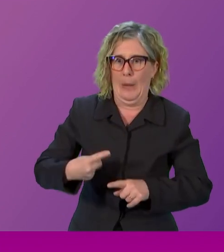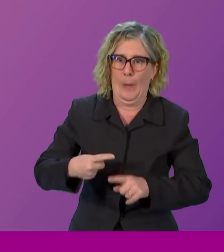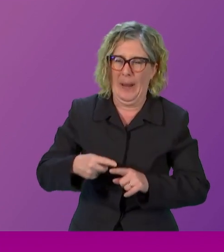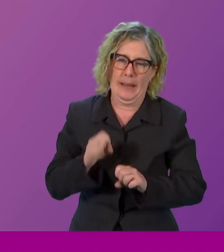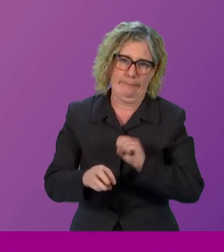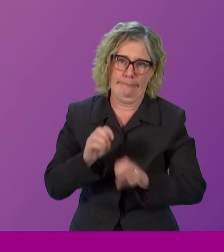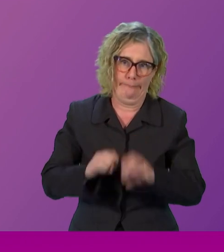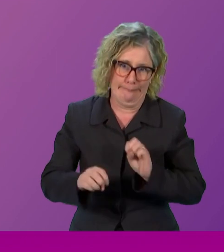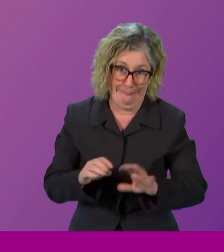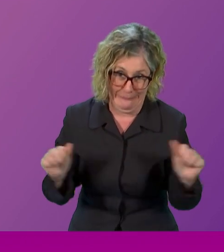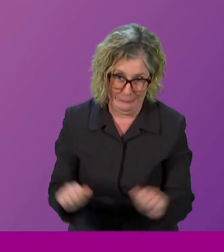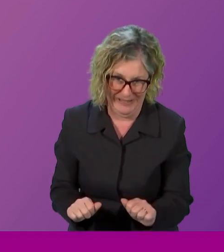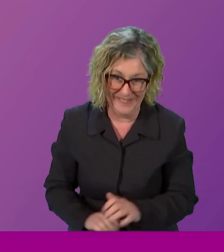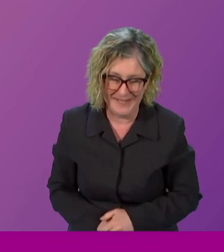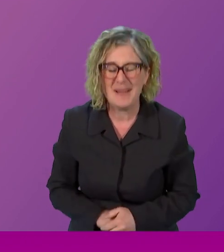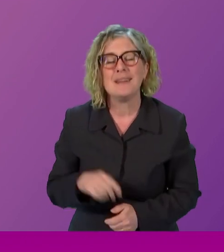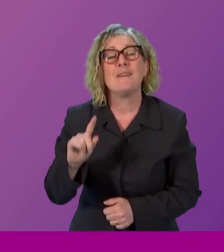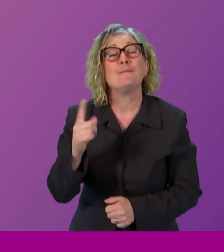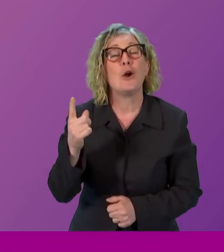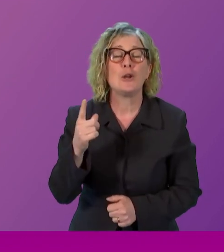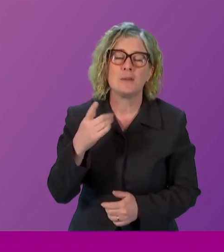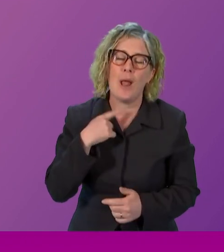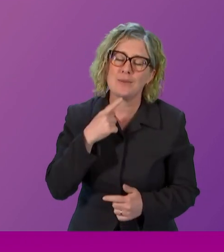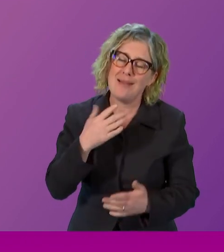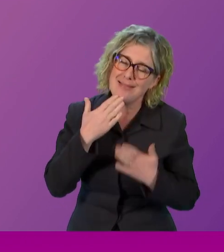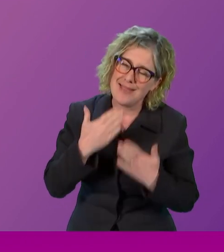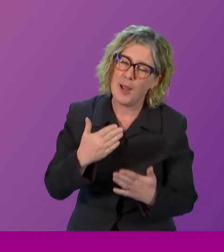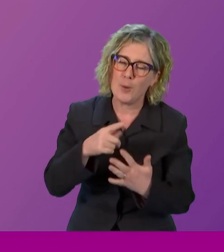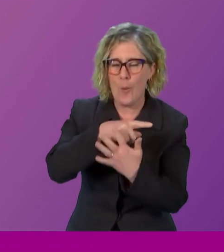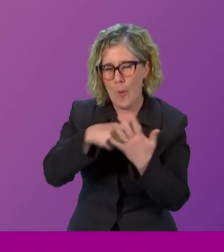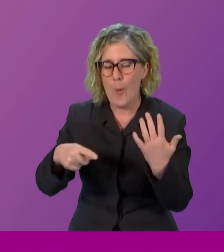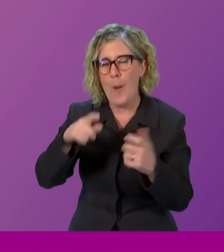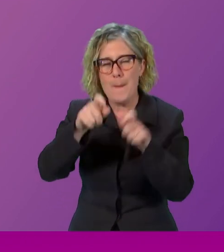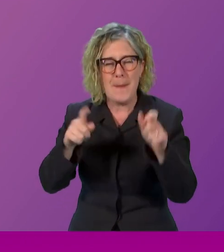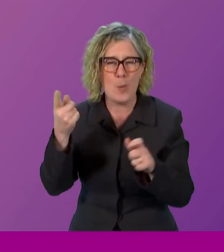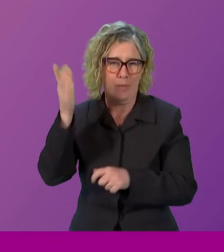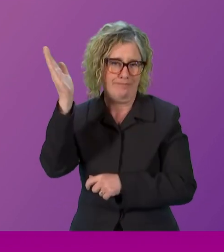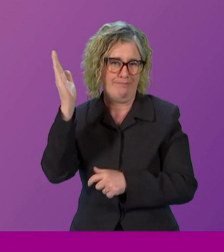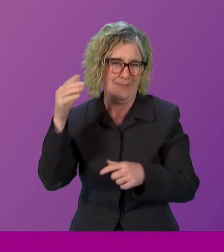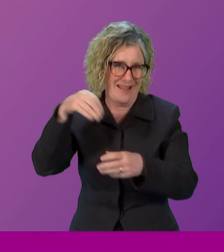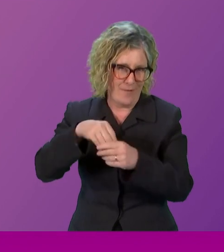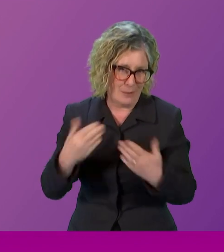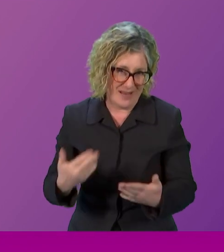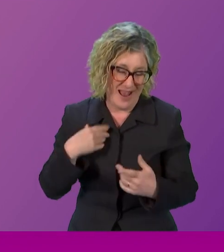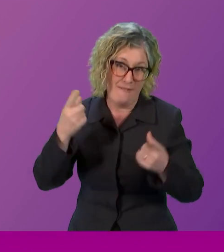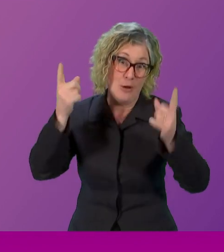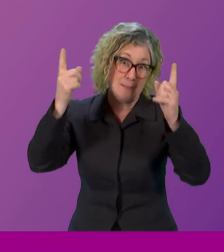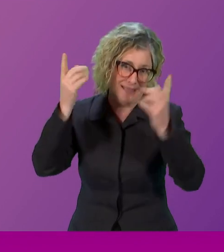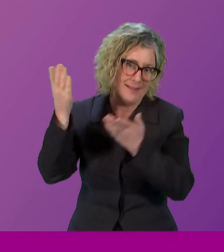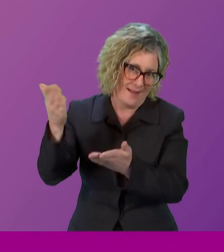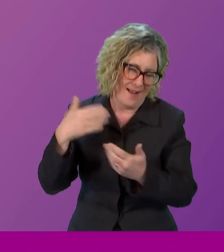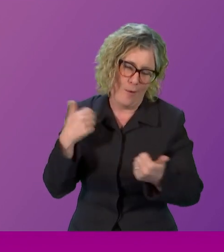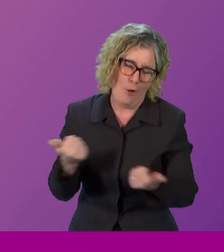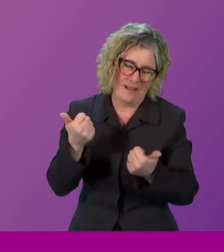thank all our speakers today. The First Minister, I already thanked Helen. want to thank you, Presiding